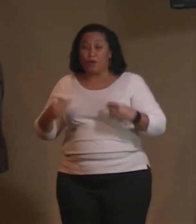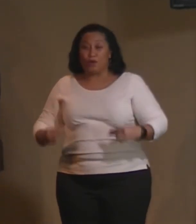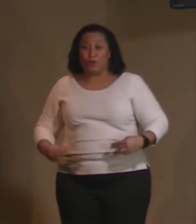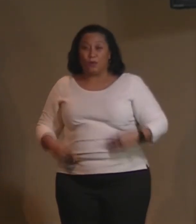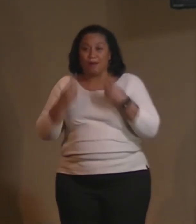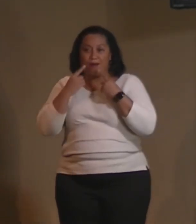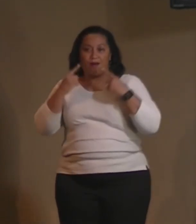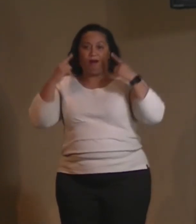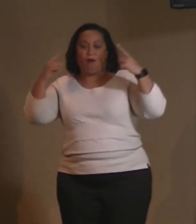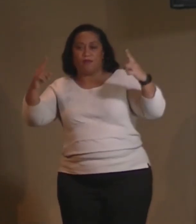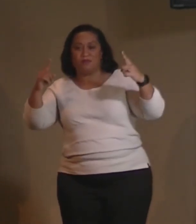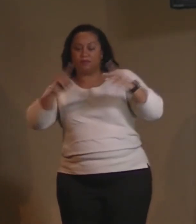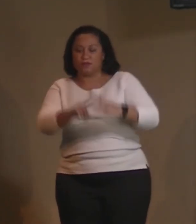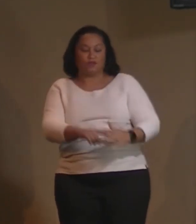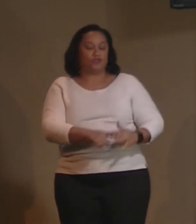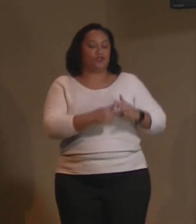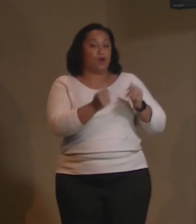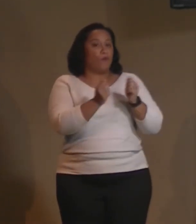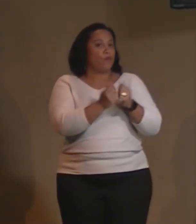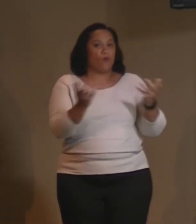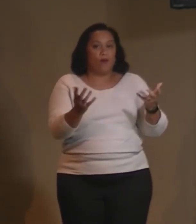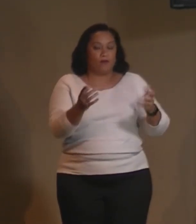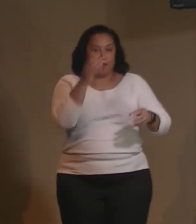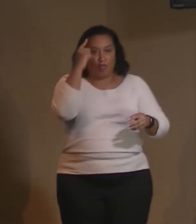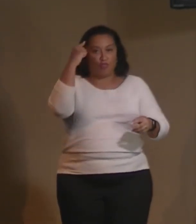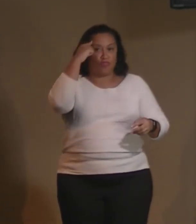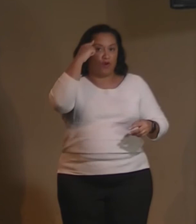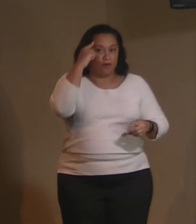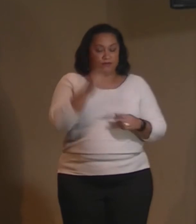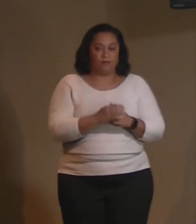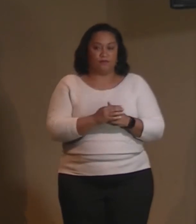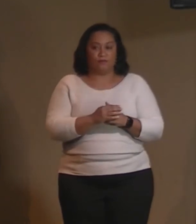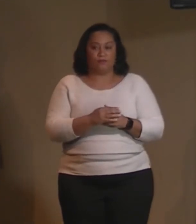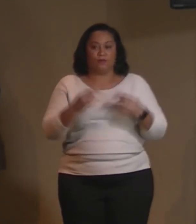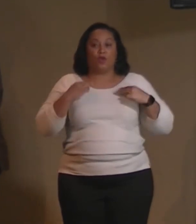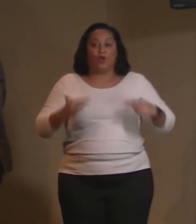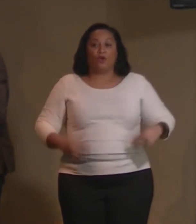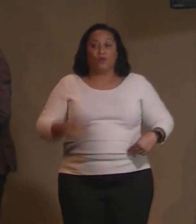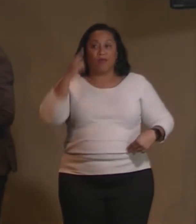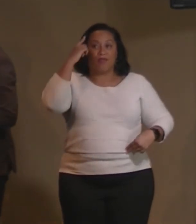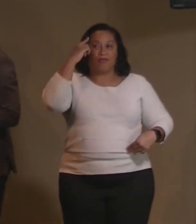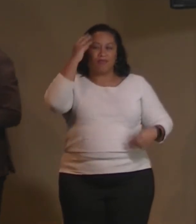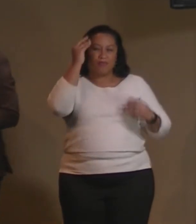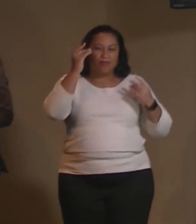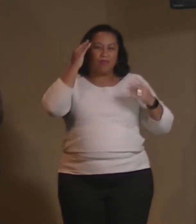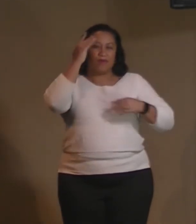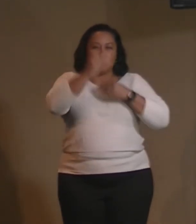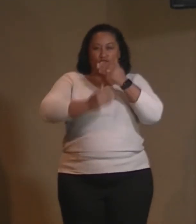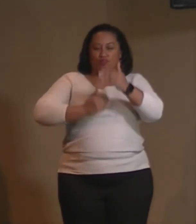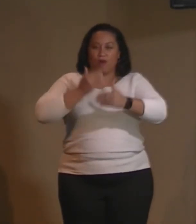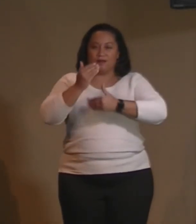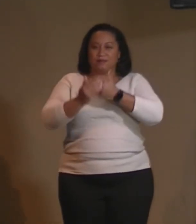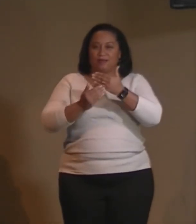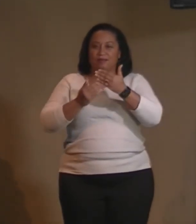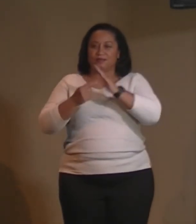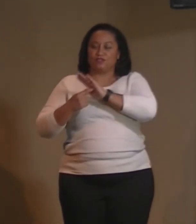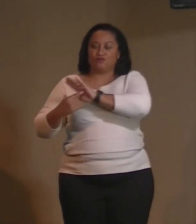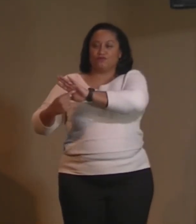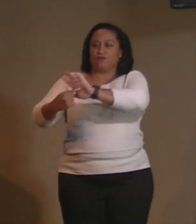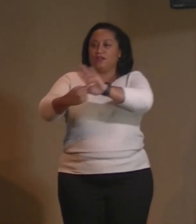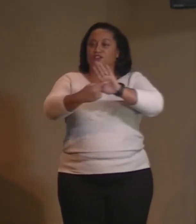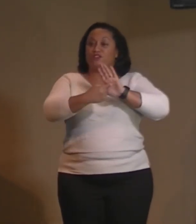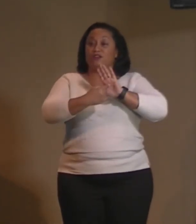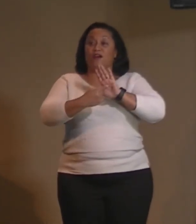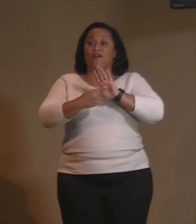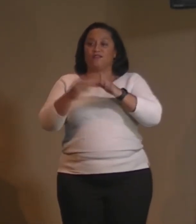accomplishments originate in thought. Our human thinking process is a reflection of the divine creative process